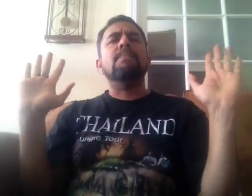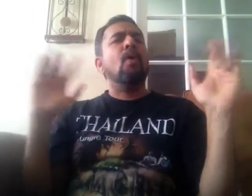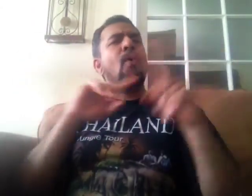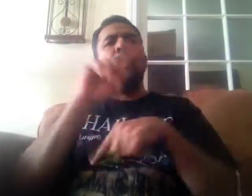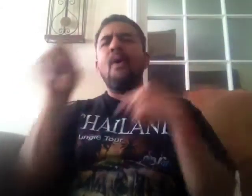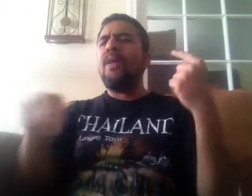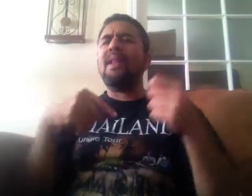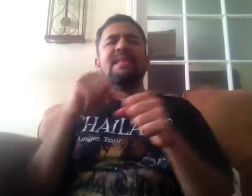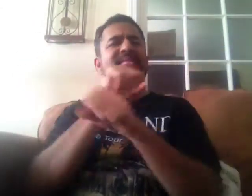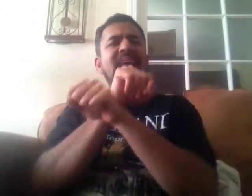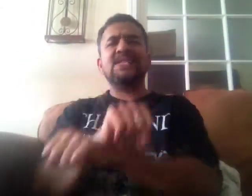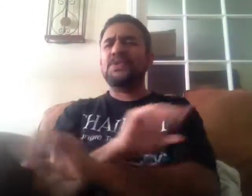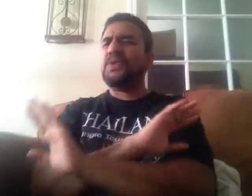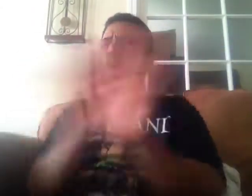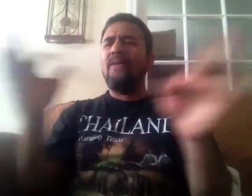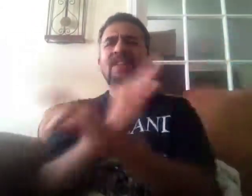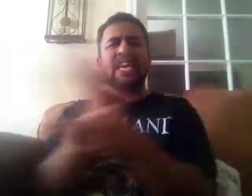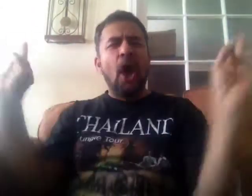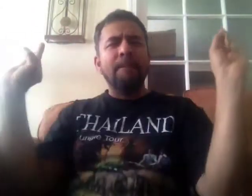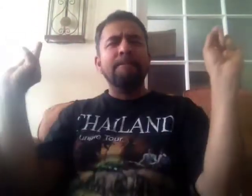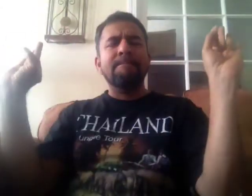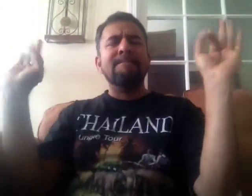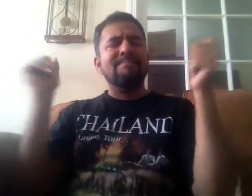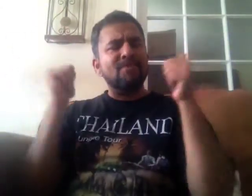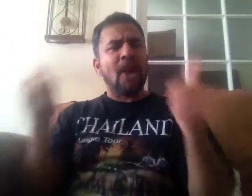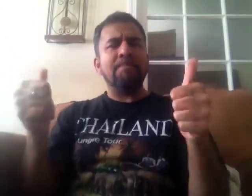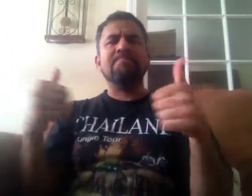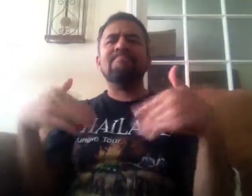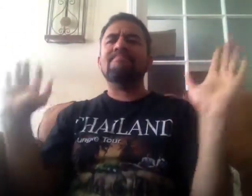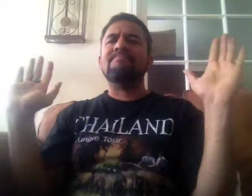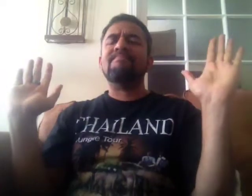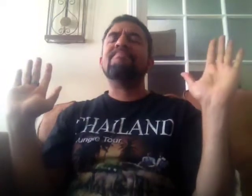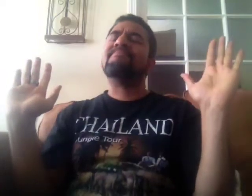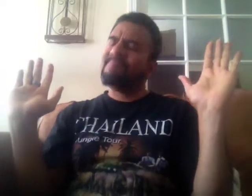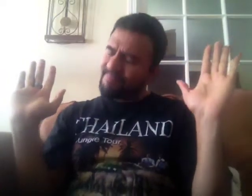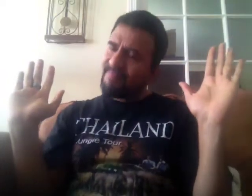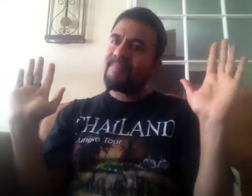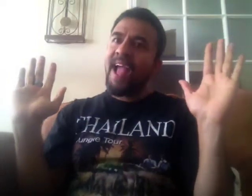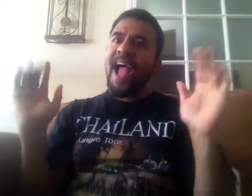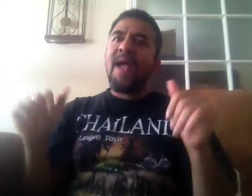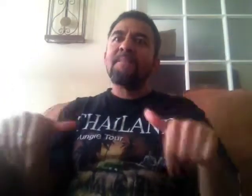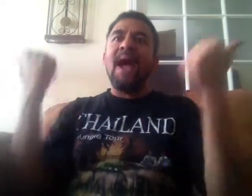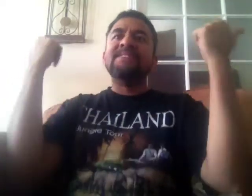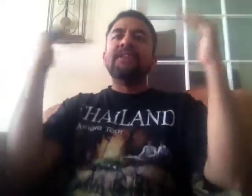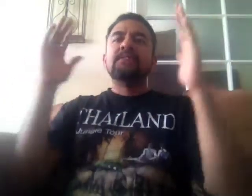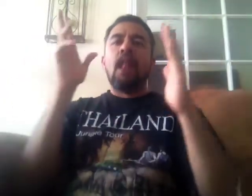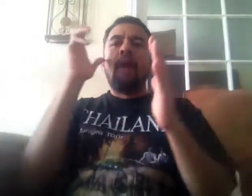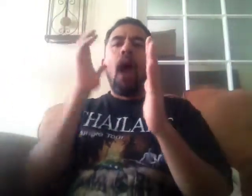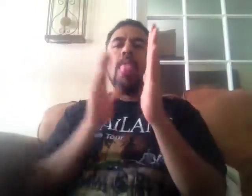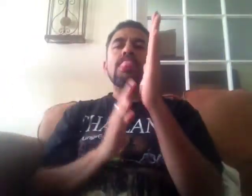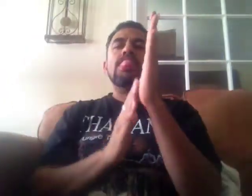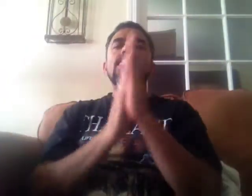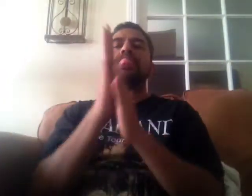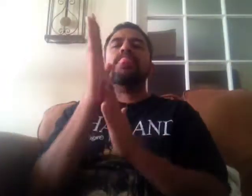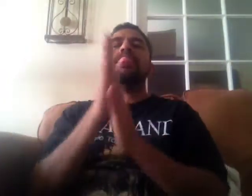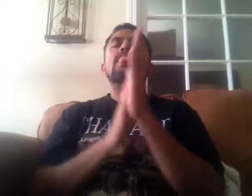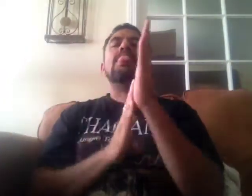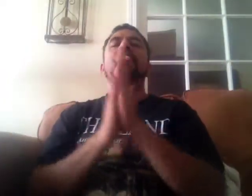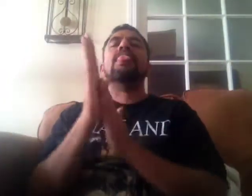like those who heard God's teaching with a good, honest heart.